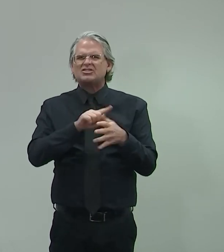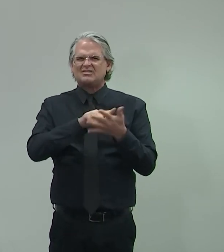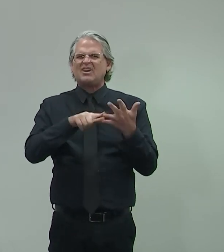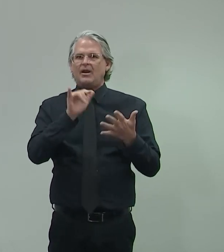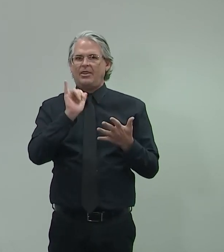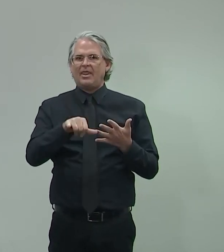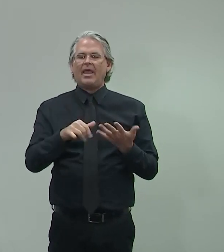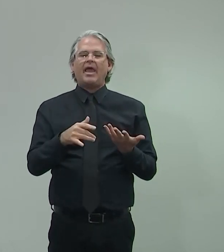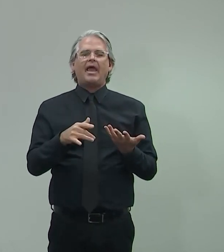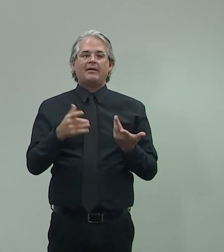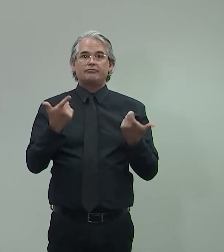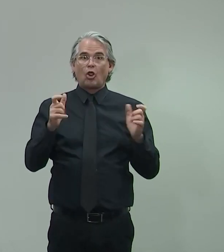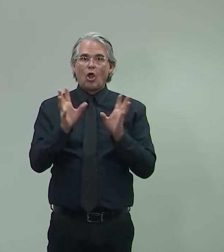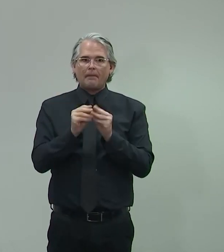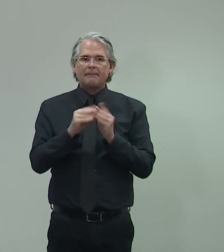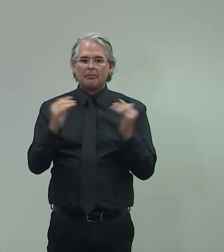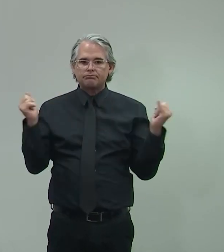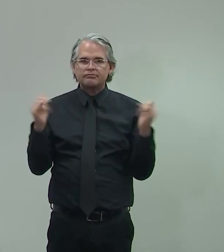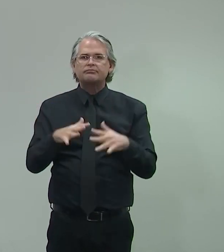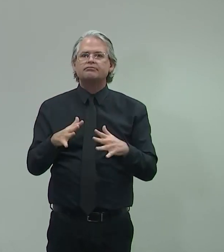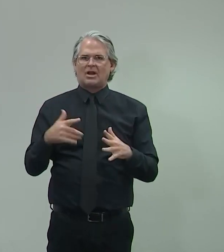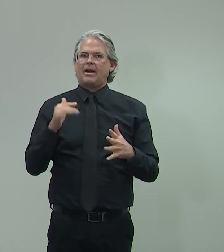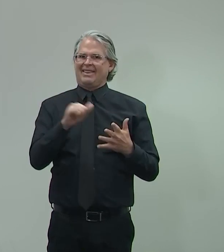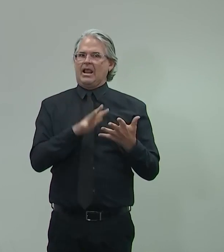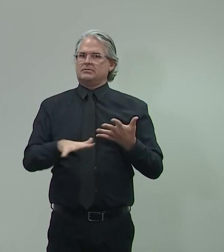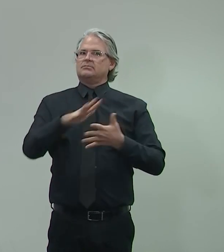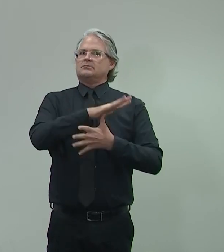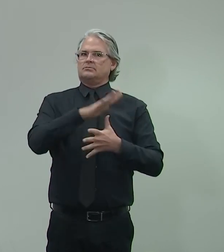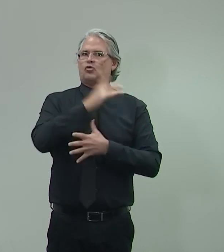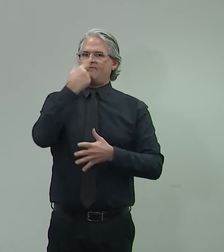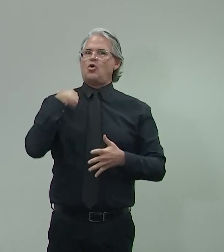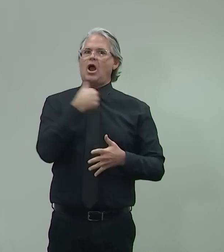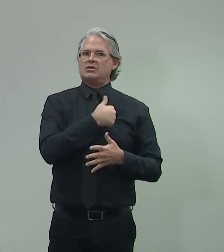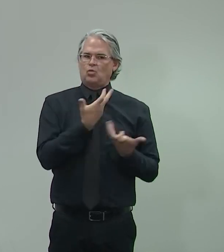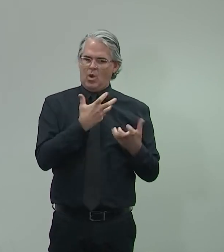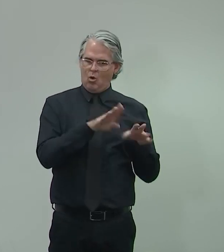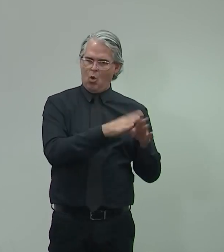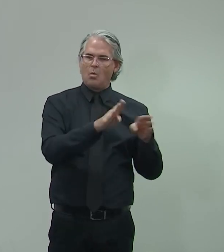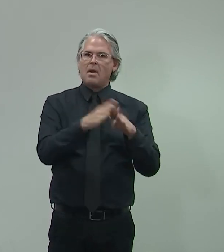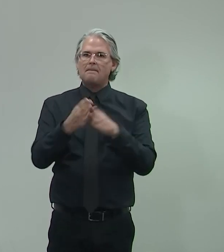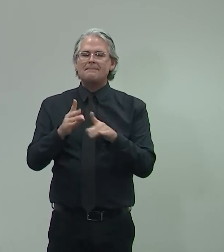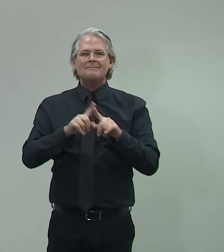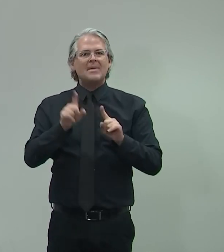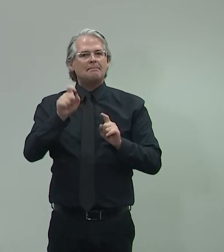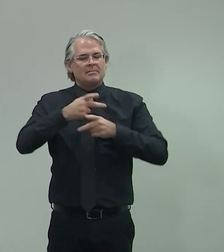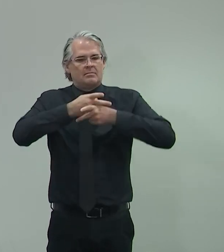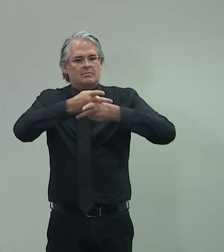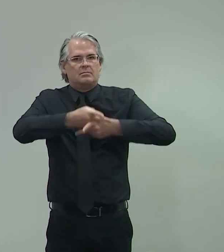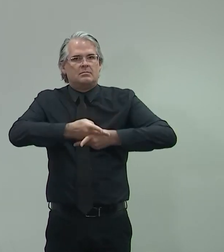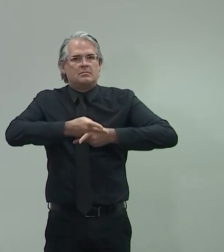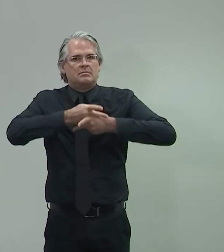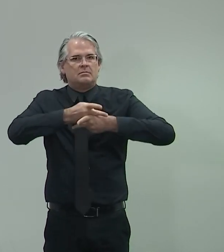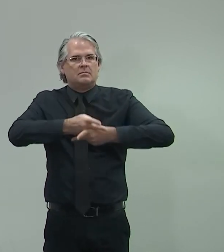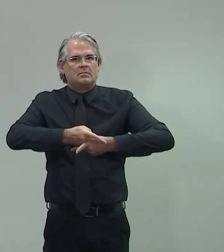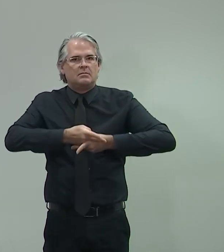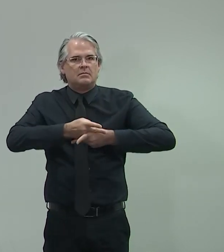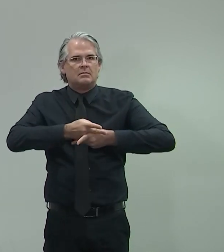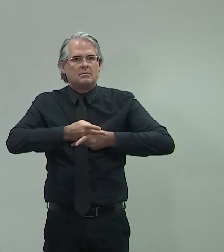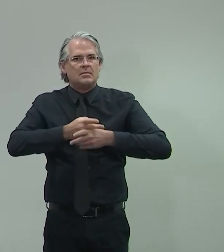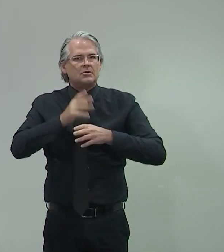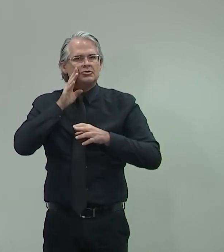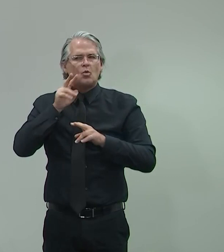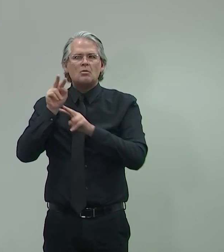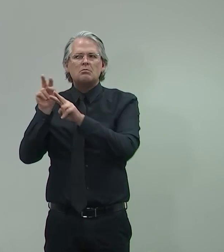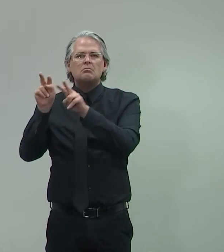of things, the meetings. We're going to get there as quickly but as responsibly as we possibly can. So we're going to continue to monitor best